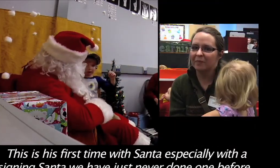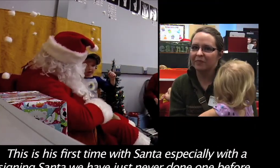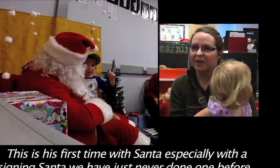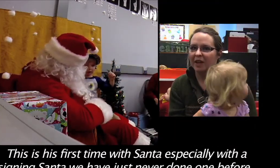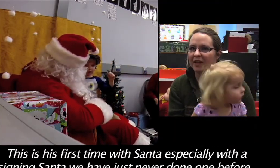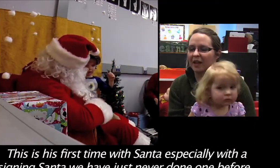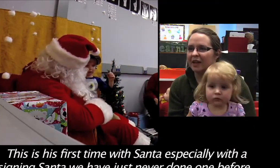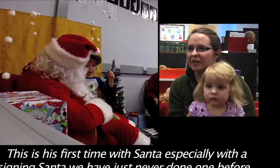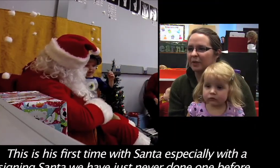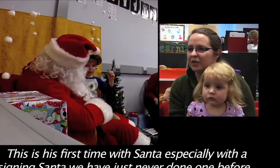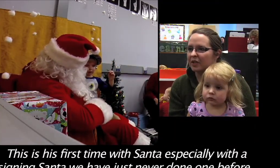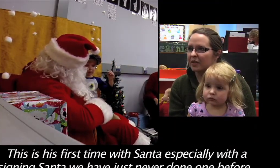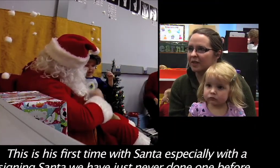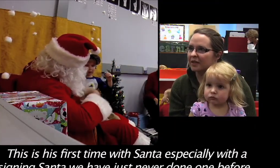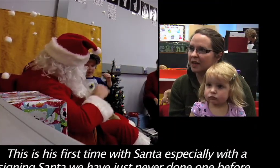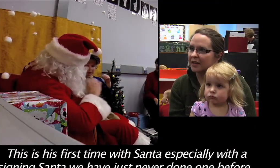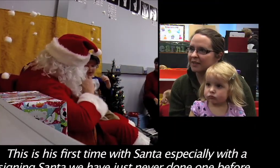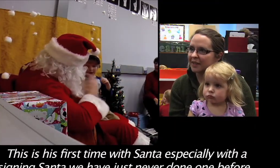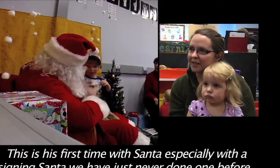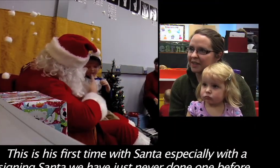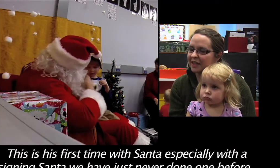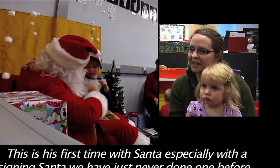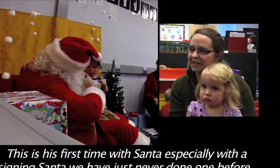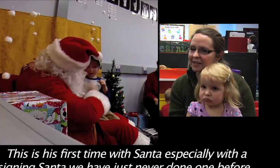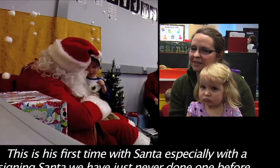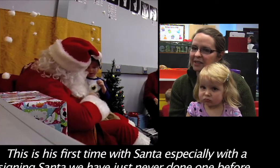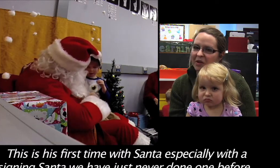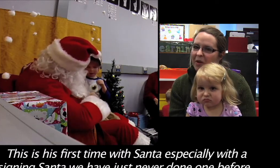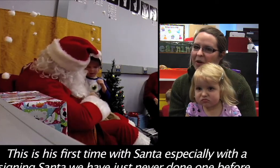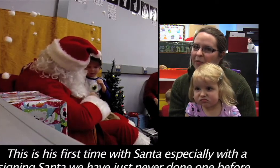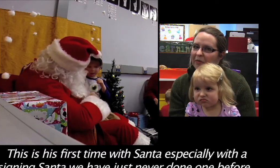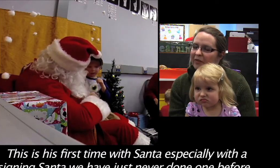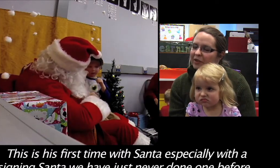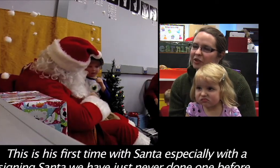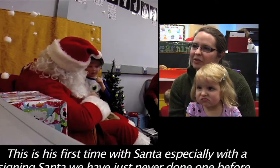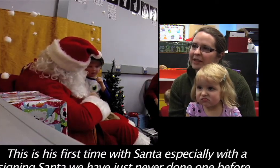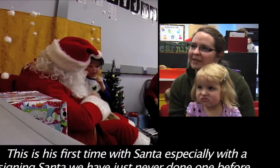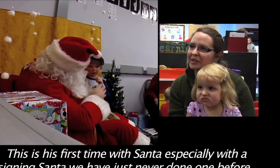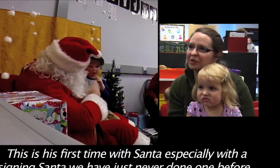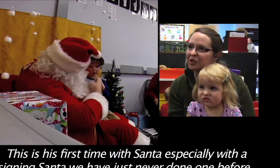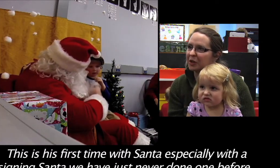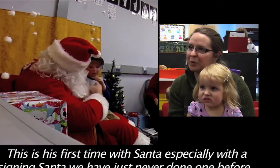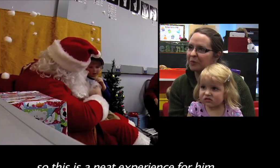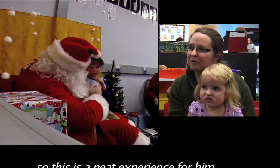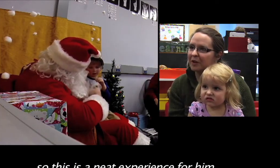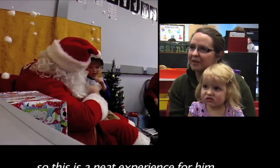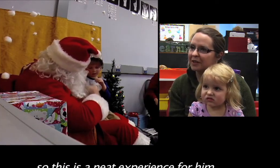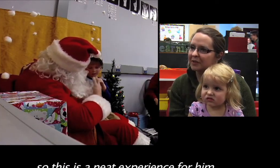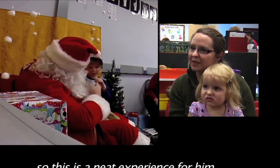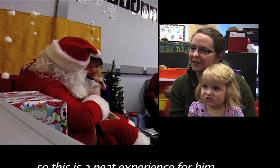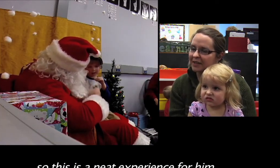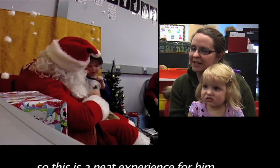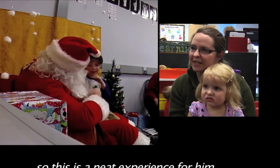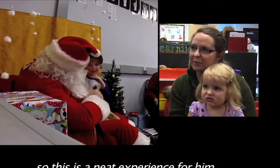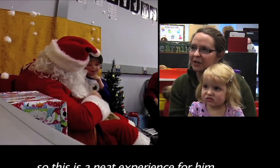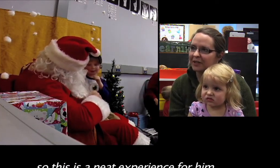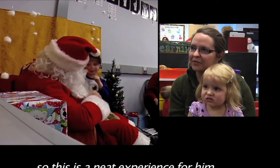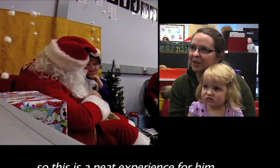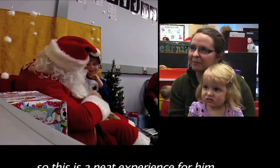especially with assigning Santa. He's, we've never just really done one before and this is a neat experience for him.